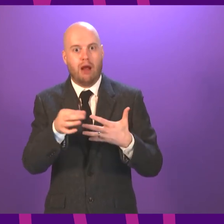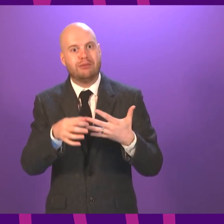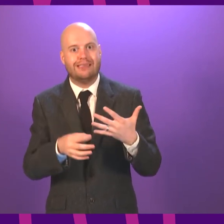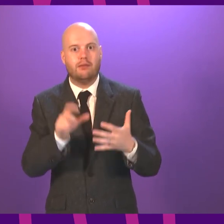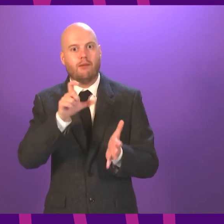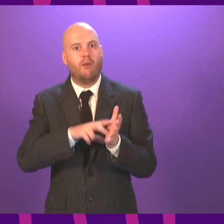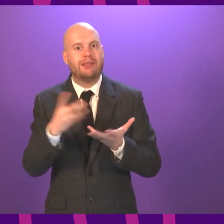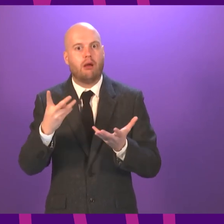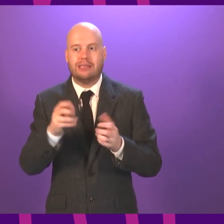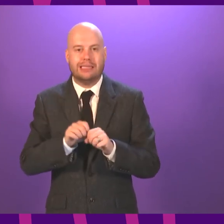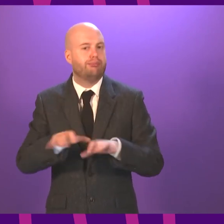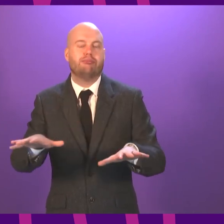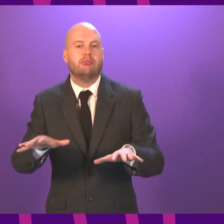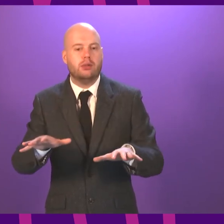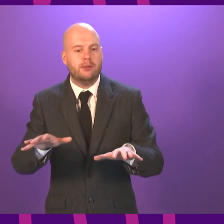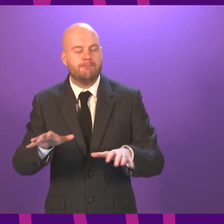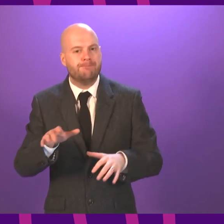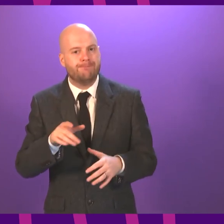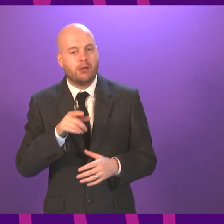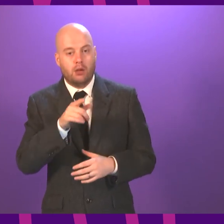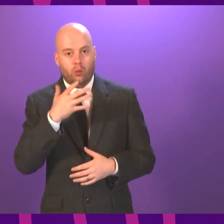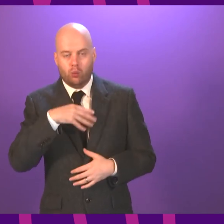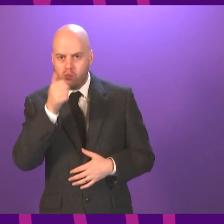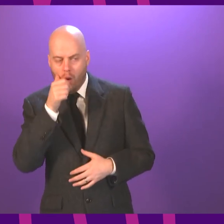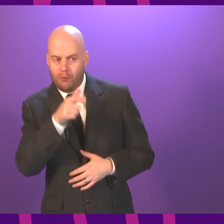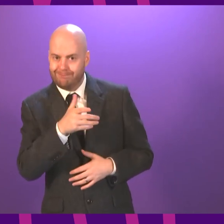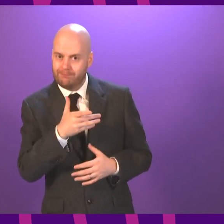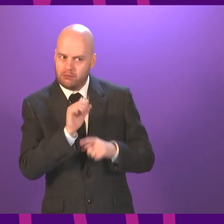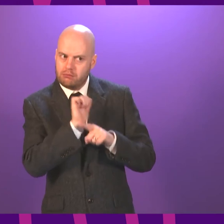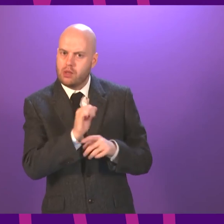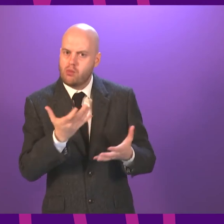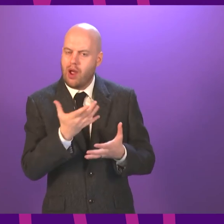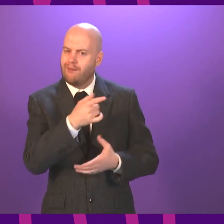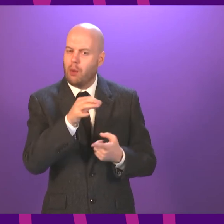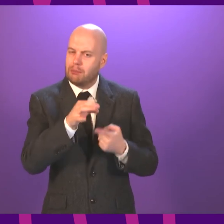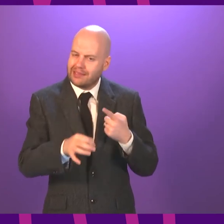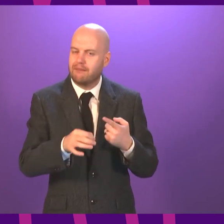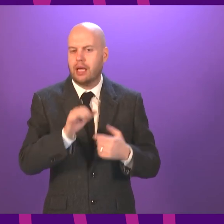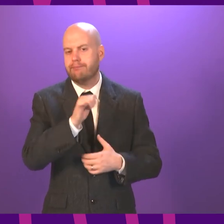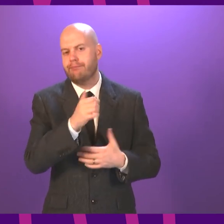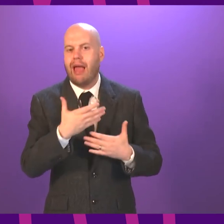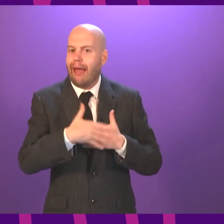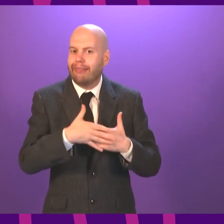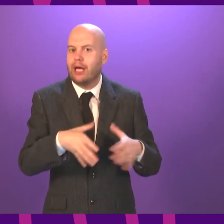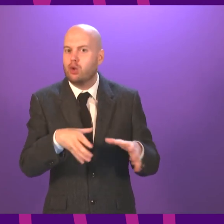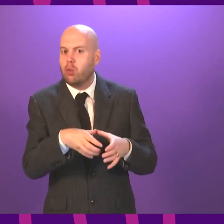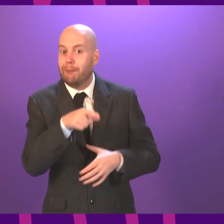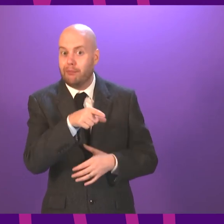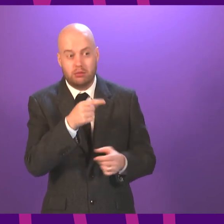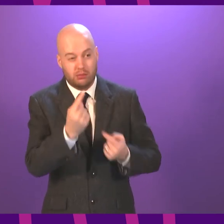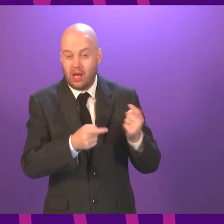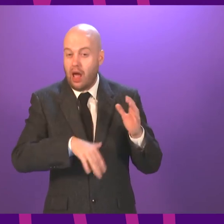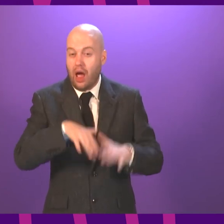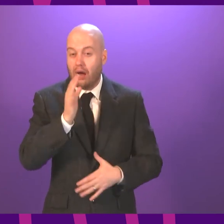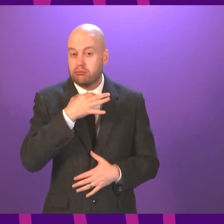uptake on the COVID-19 vaccine amongst particular ethnic groups is crucial, especially for those who may be at higher risk. To do